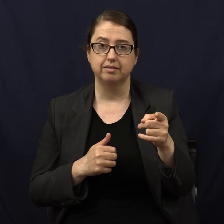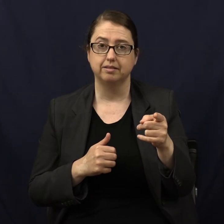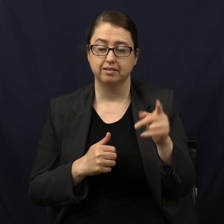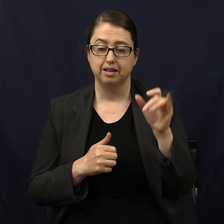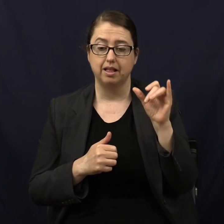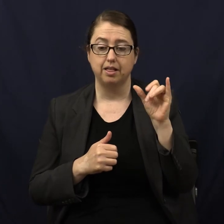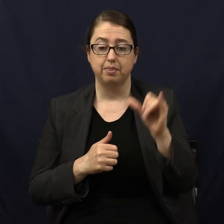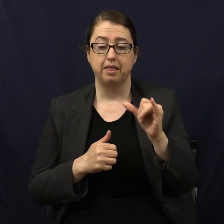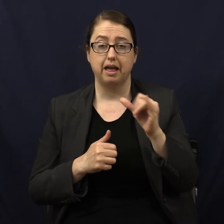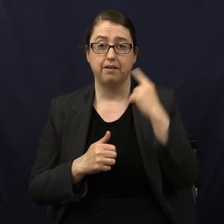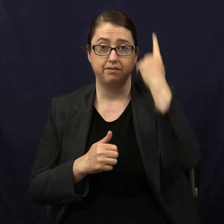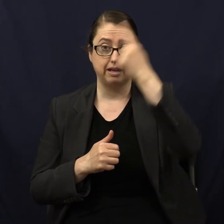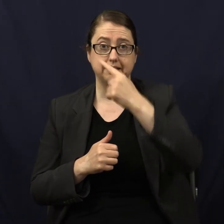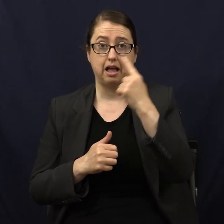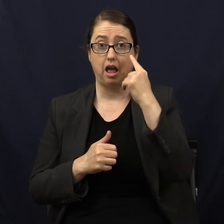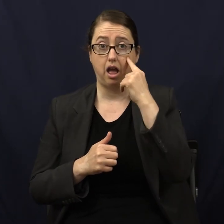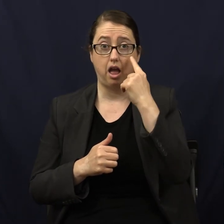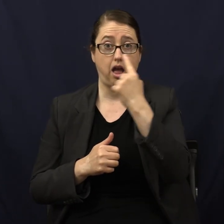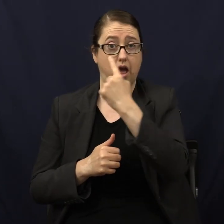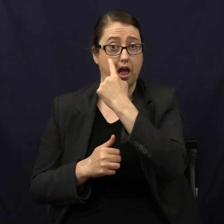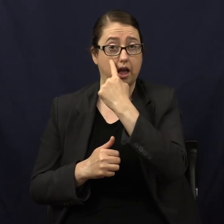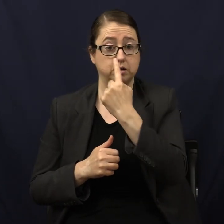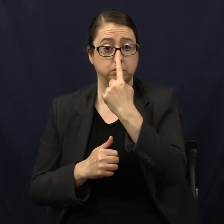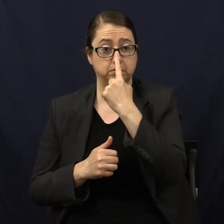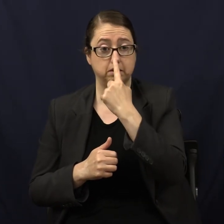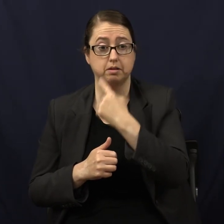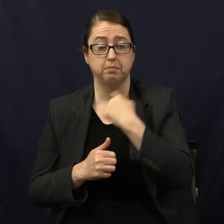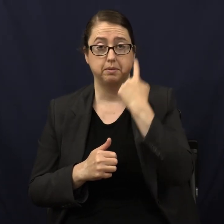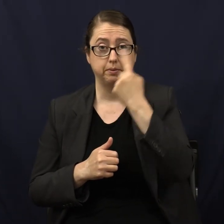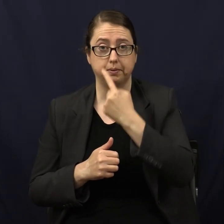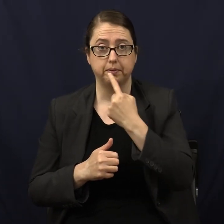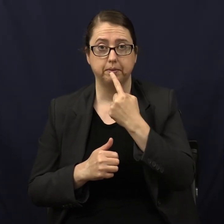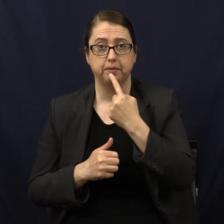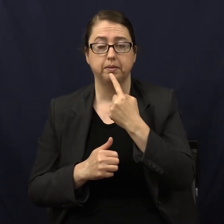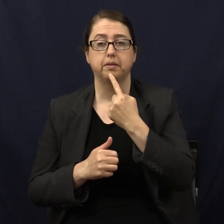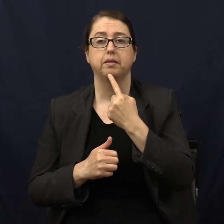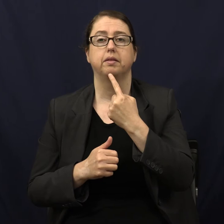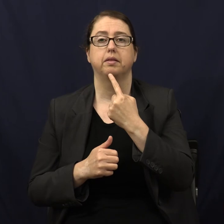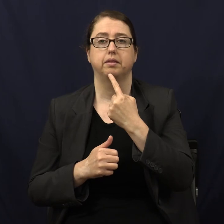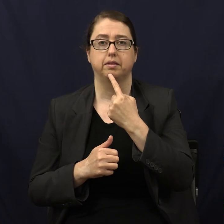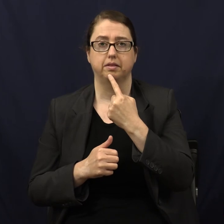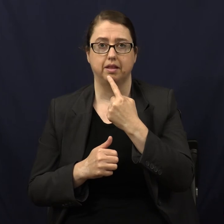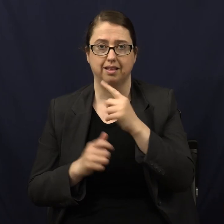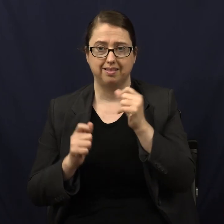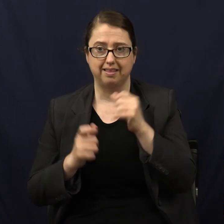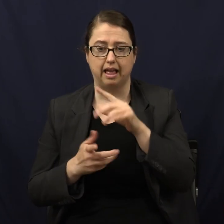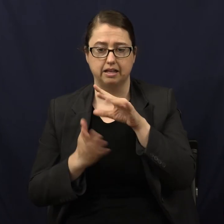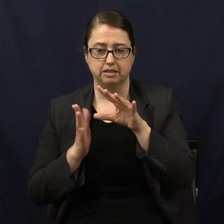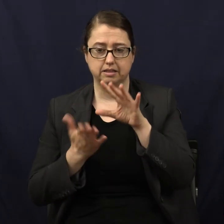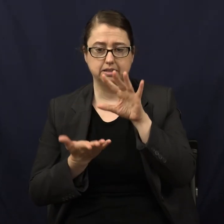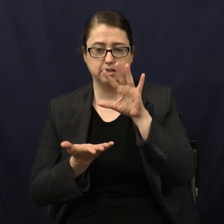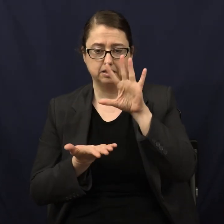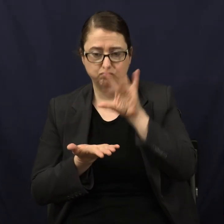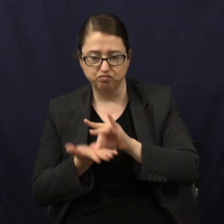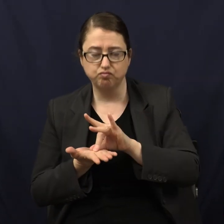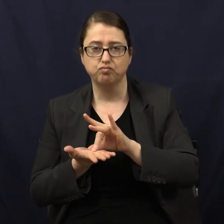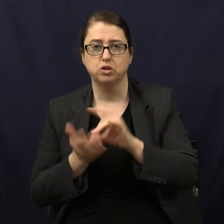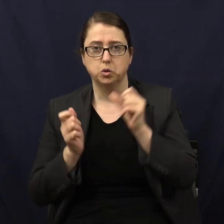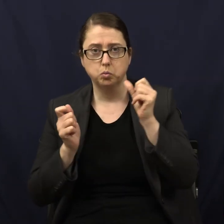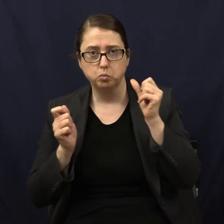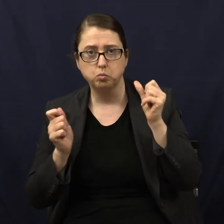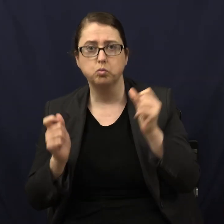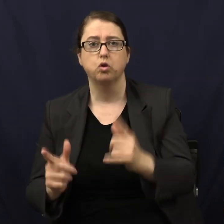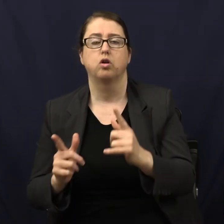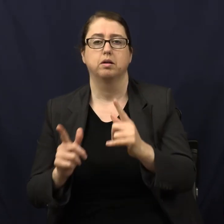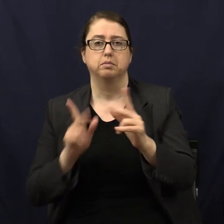That structure of two eyes, a nose, and a mouth is imprinted in all of Homo sapiens. No